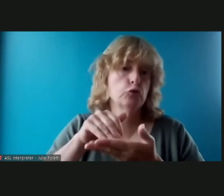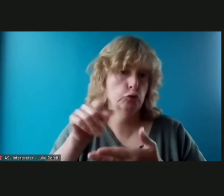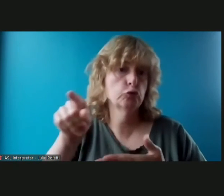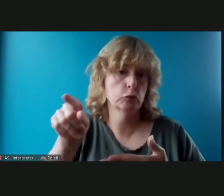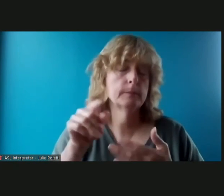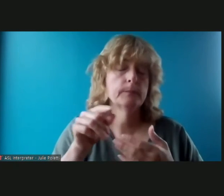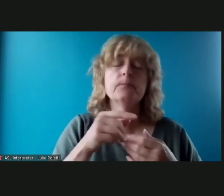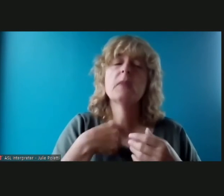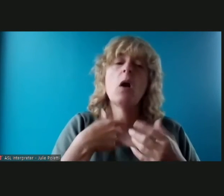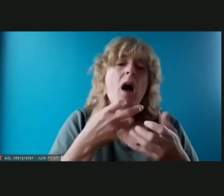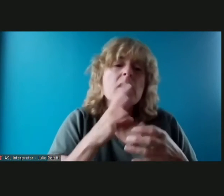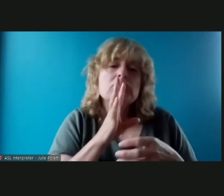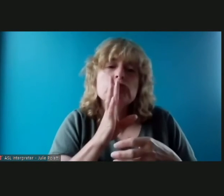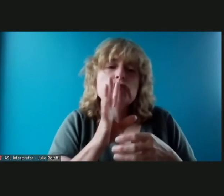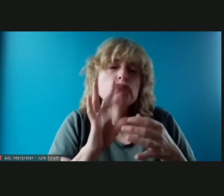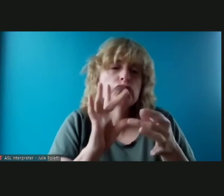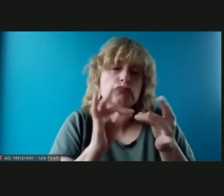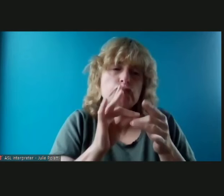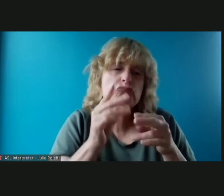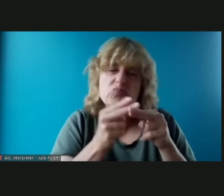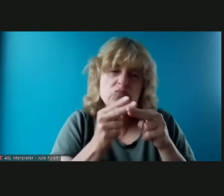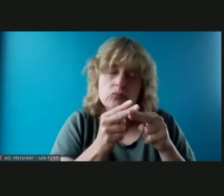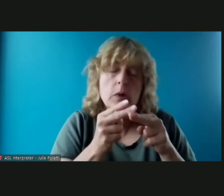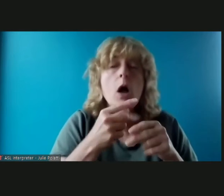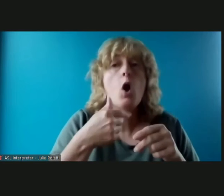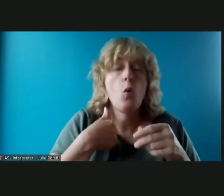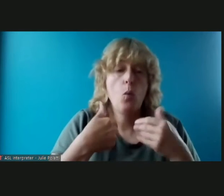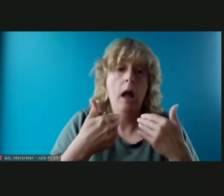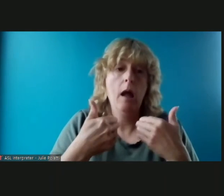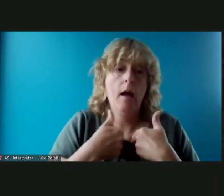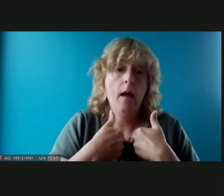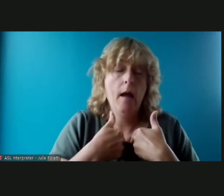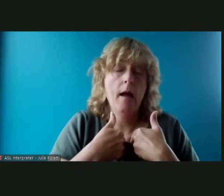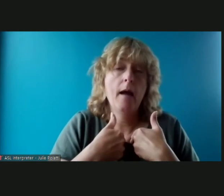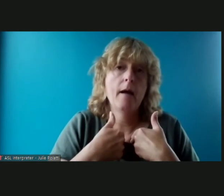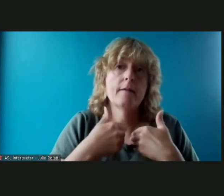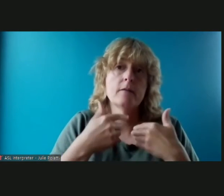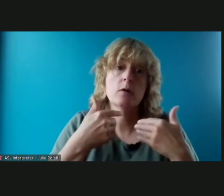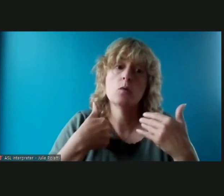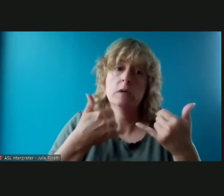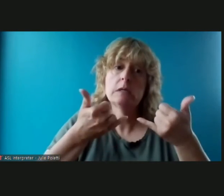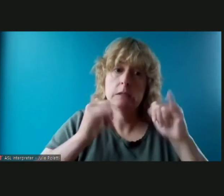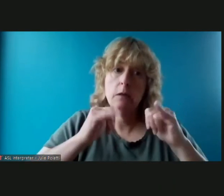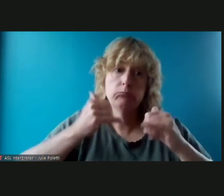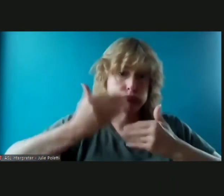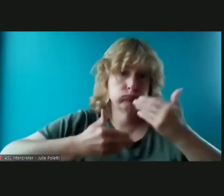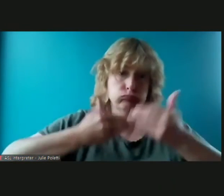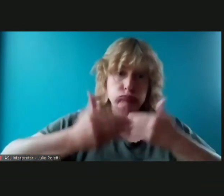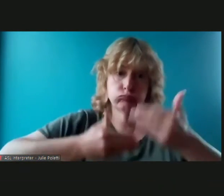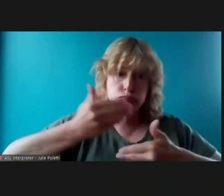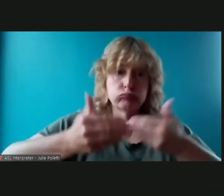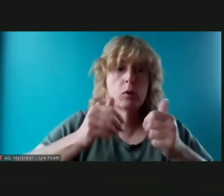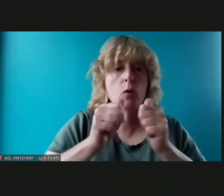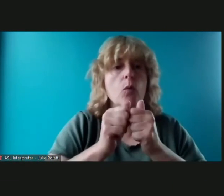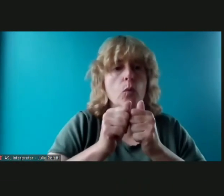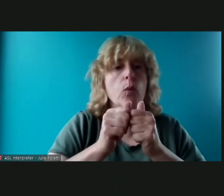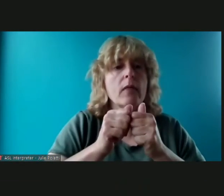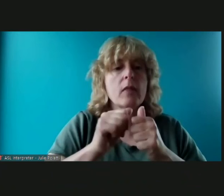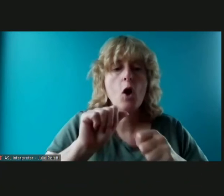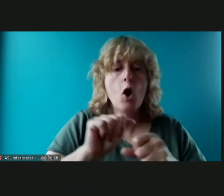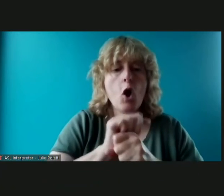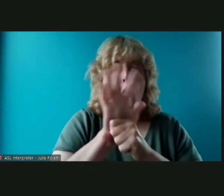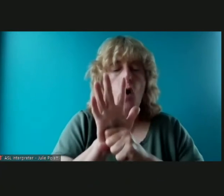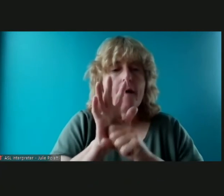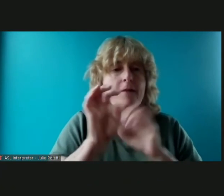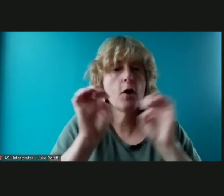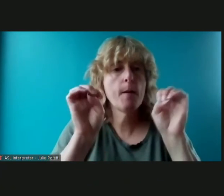we have our um we're we're still in full speed with our sarah program which is the covet emergency rental